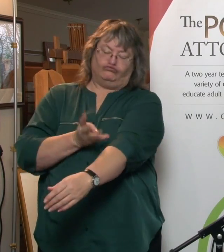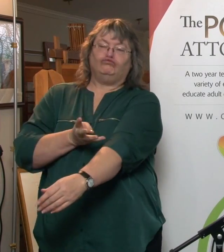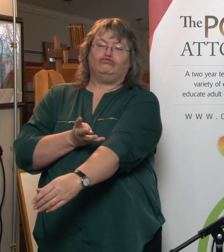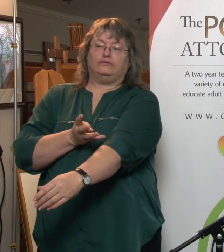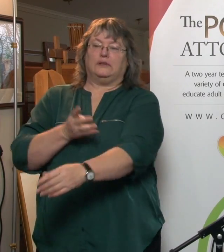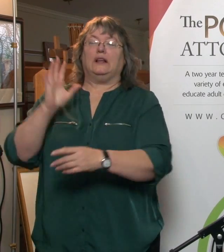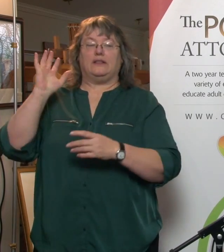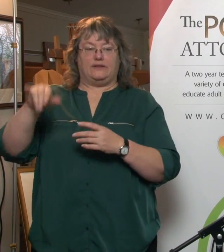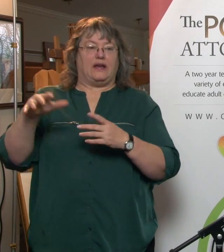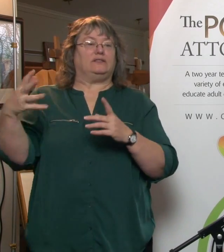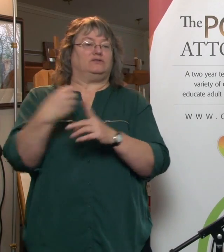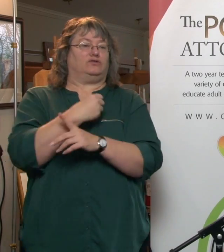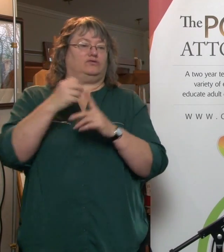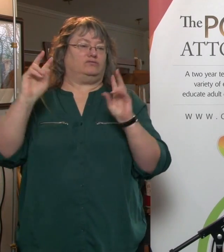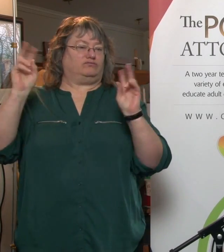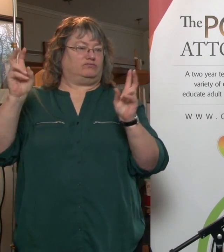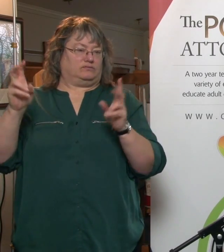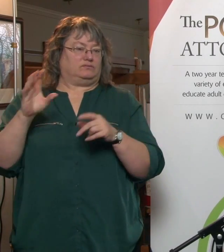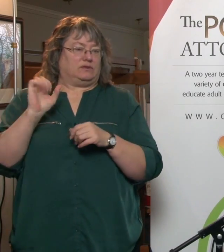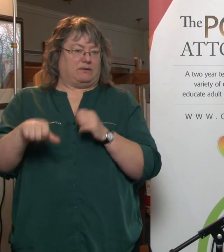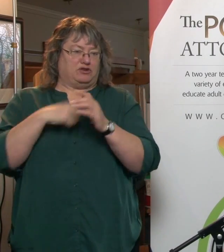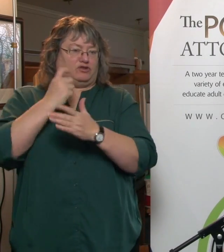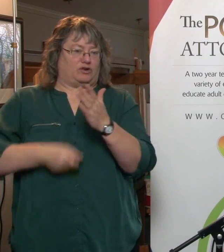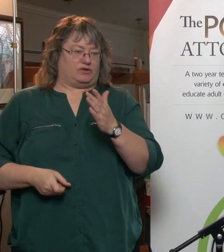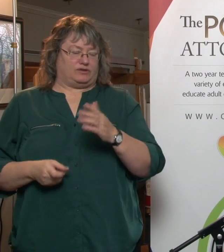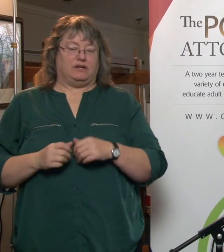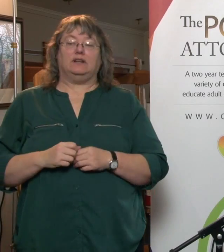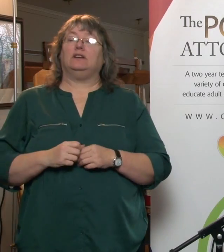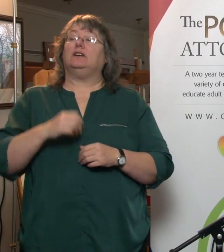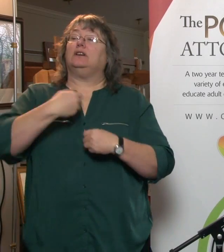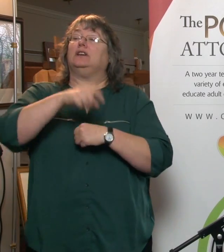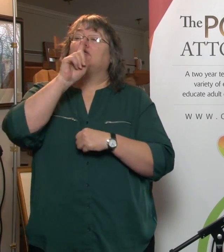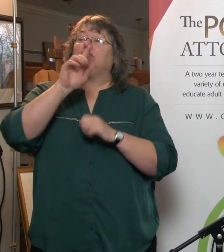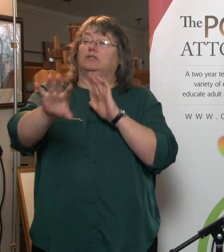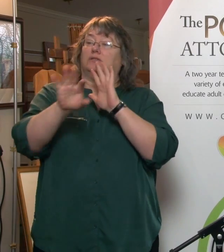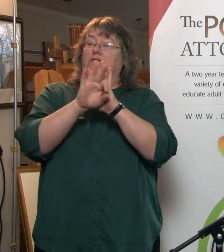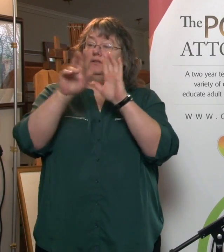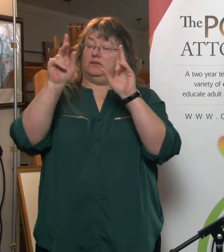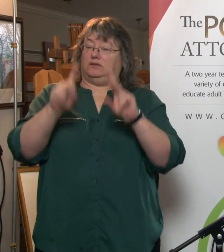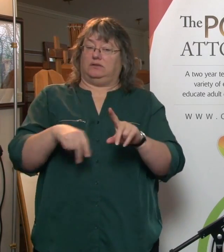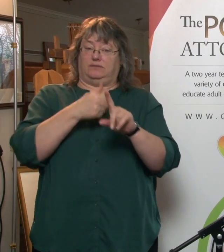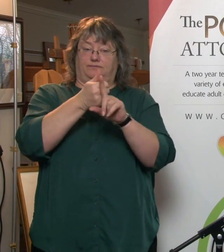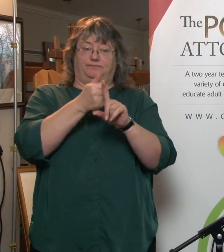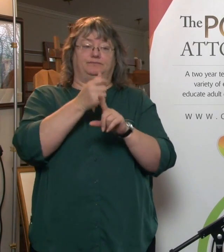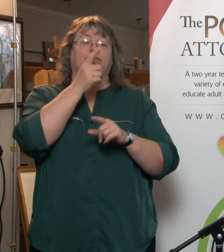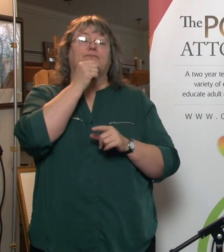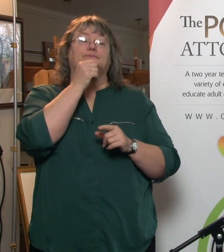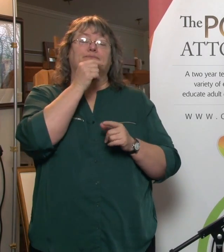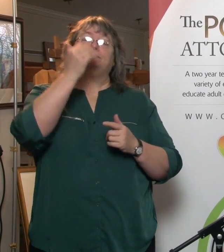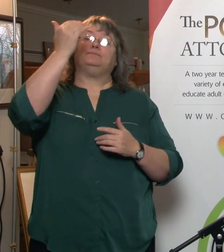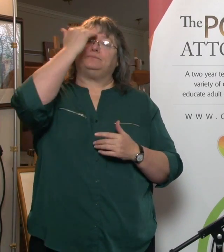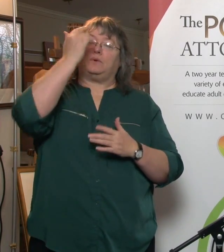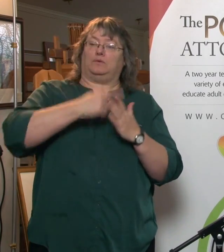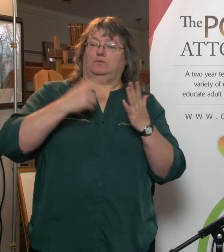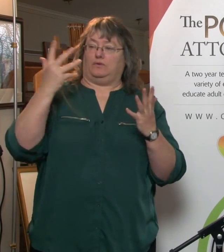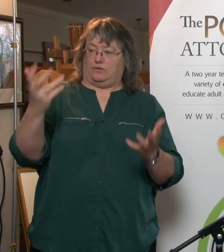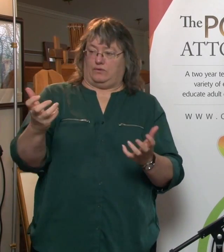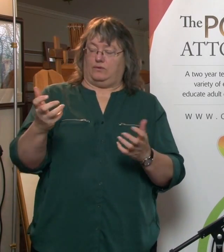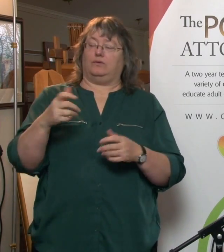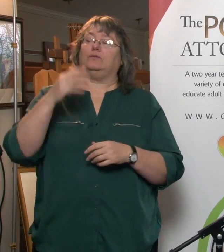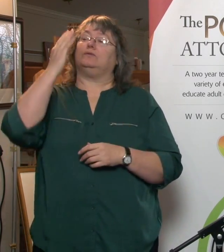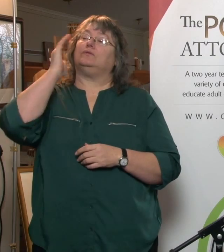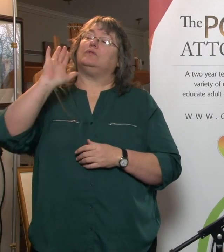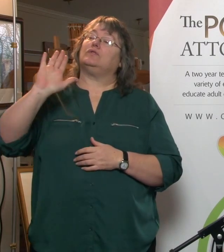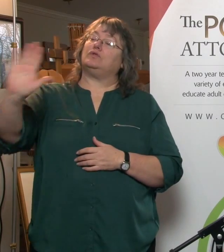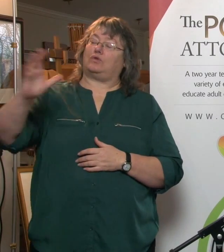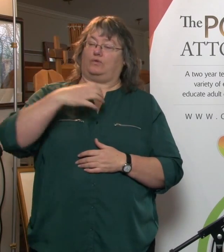The most important thing is to choose someone that understands and appreciates and really has the same wishes as you. If you know